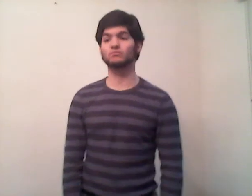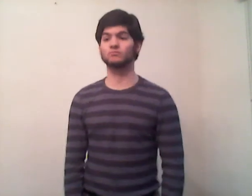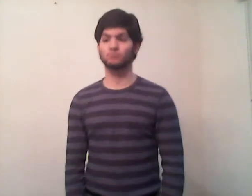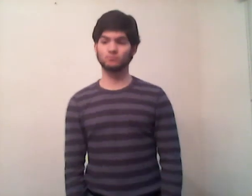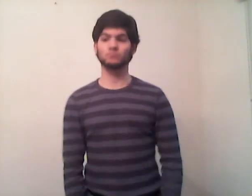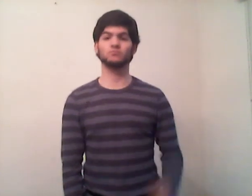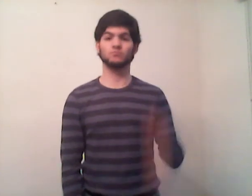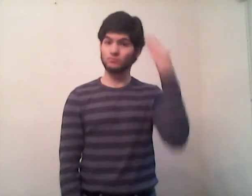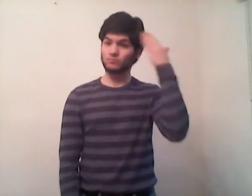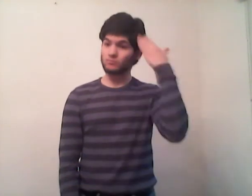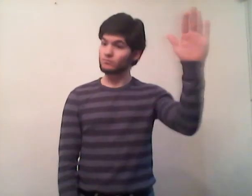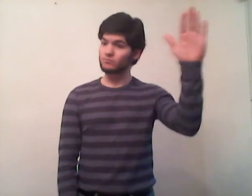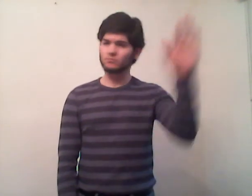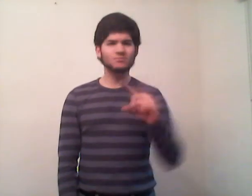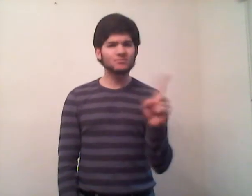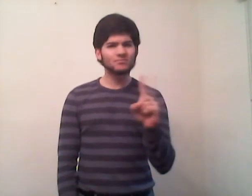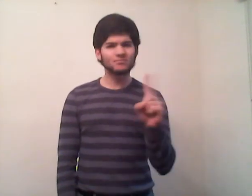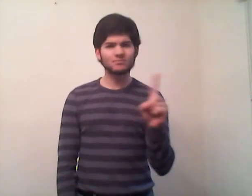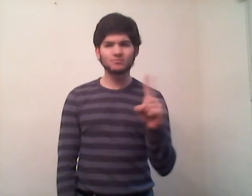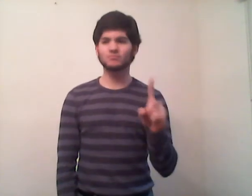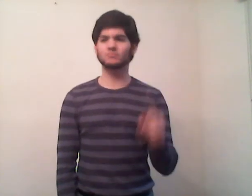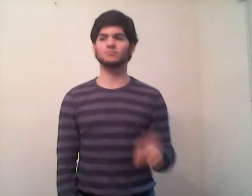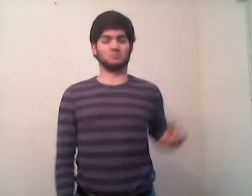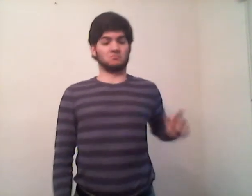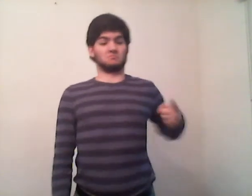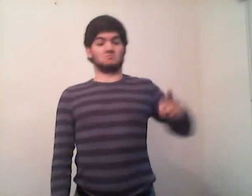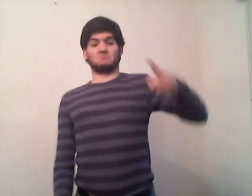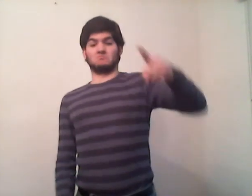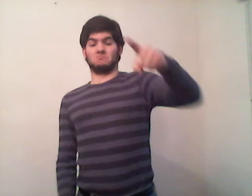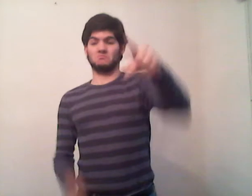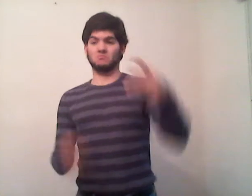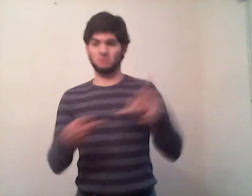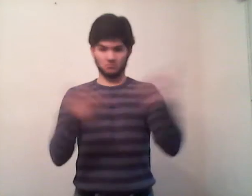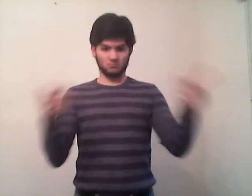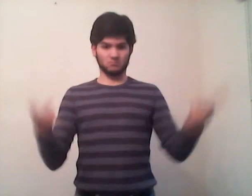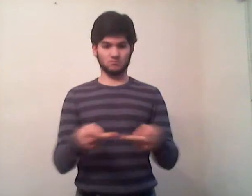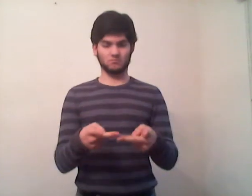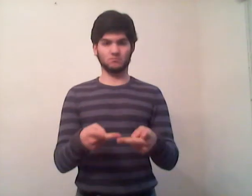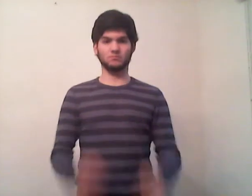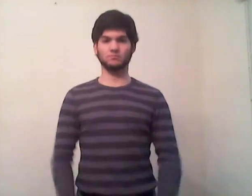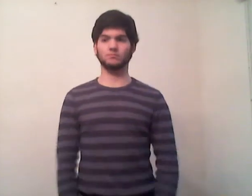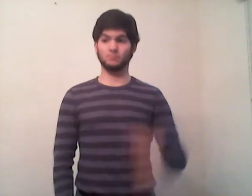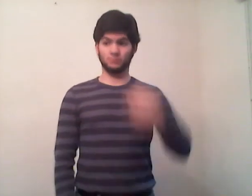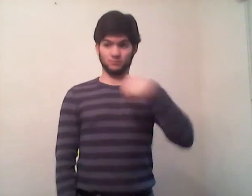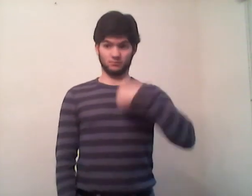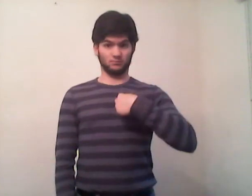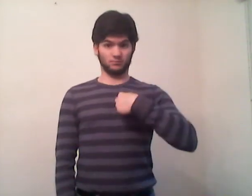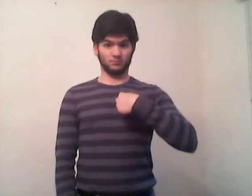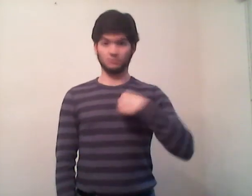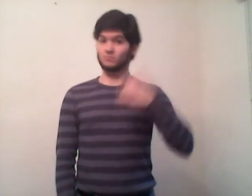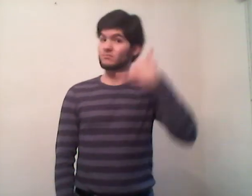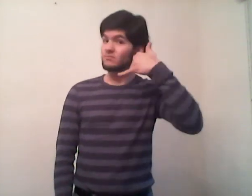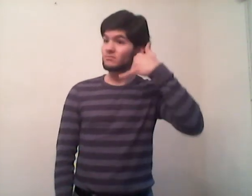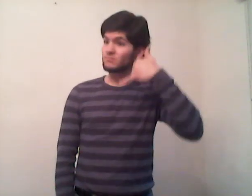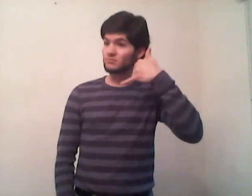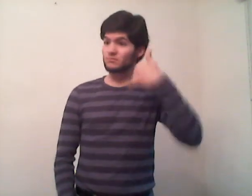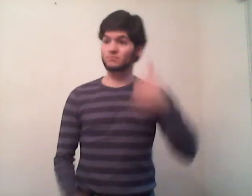I'm for breaking your heart I'm sorry heart